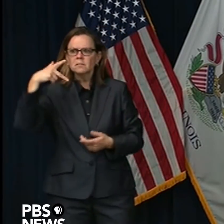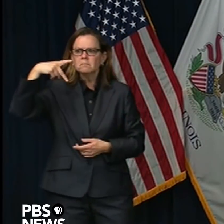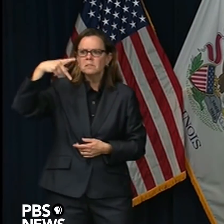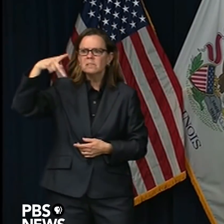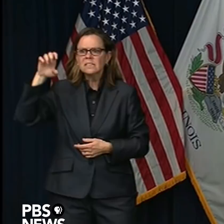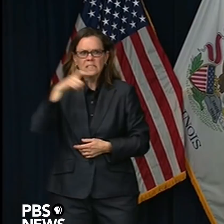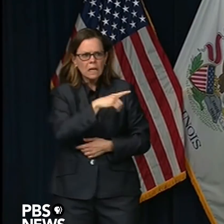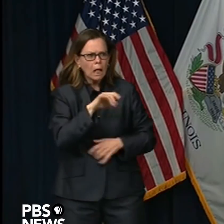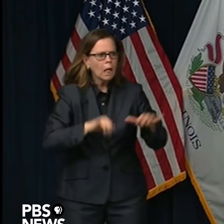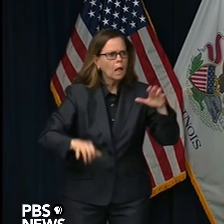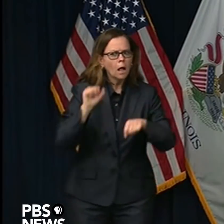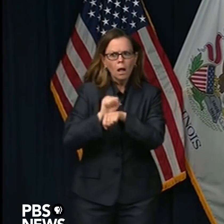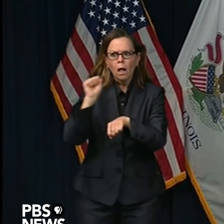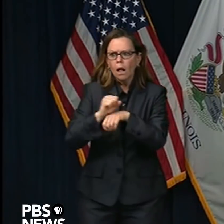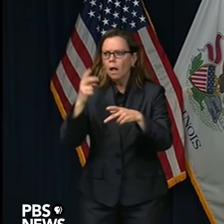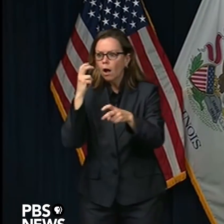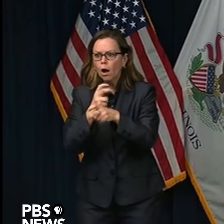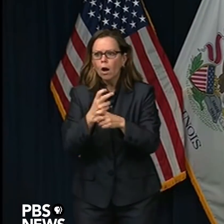on PPE?